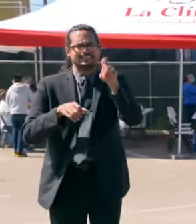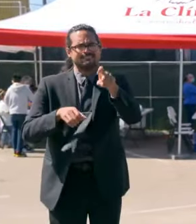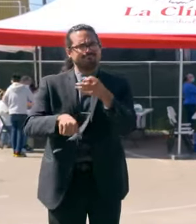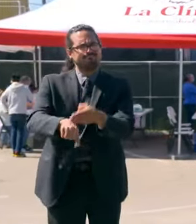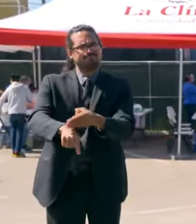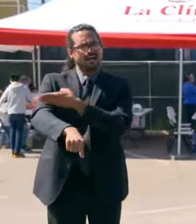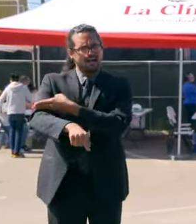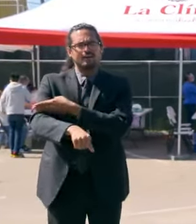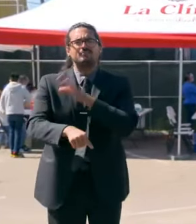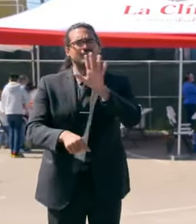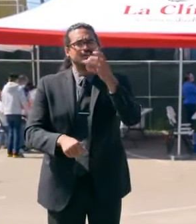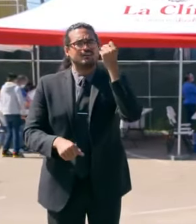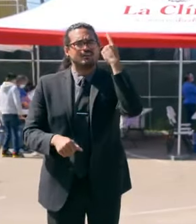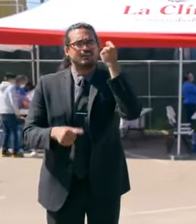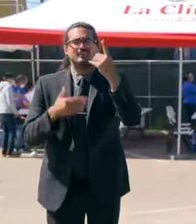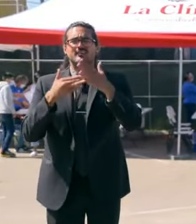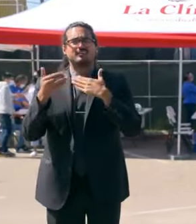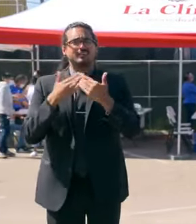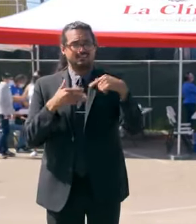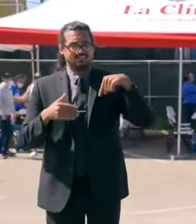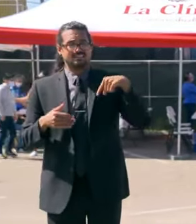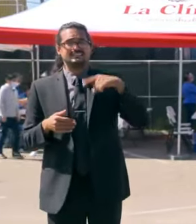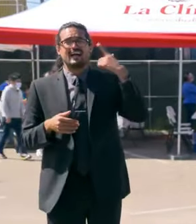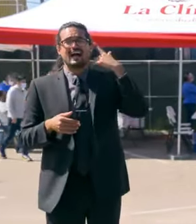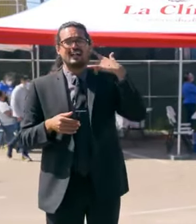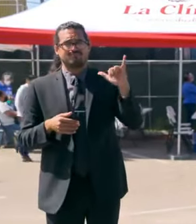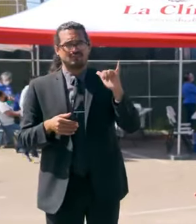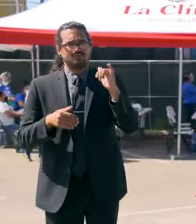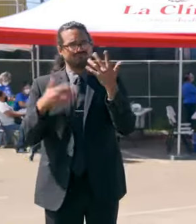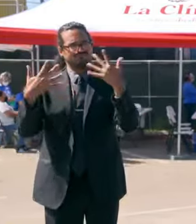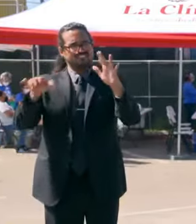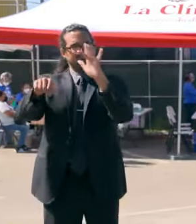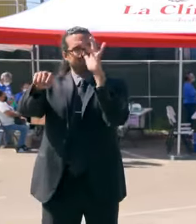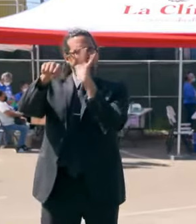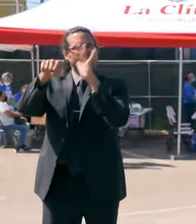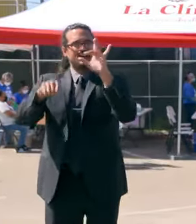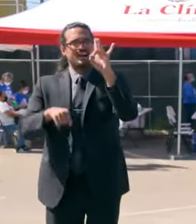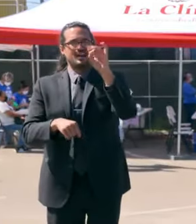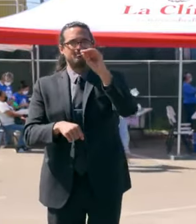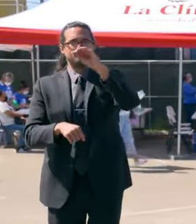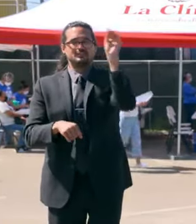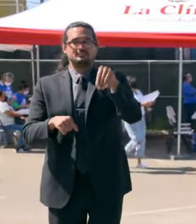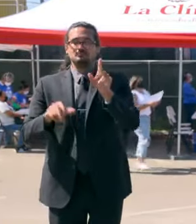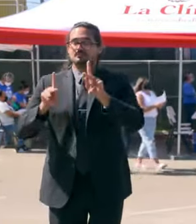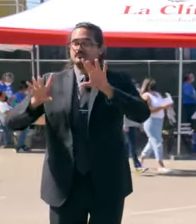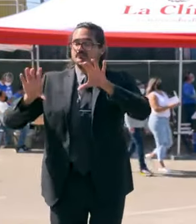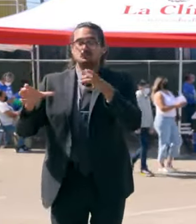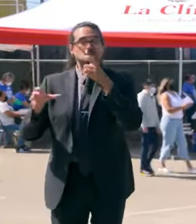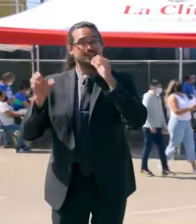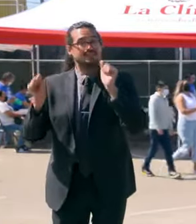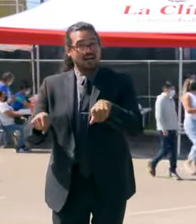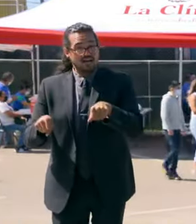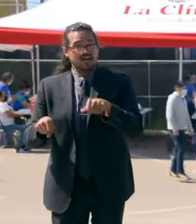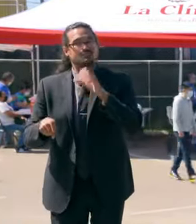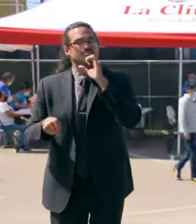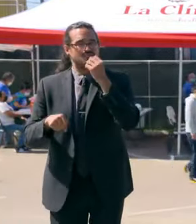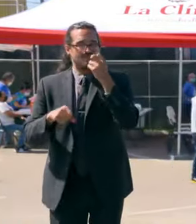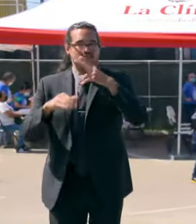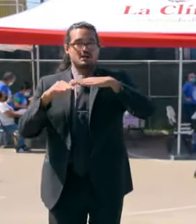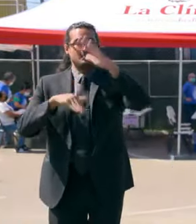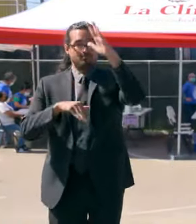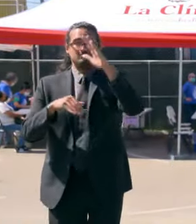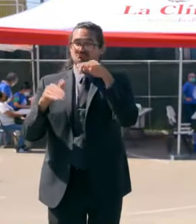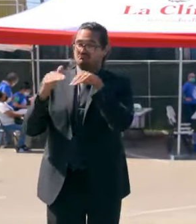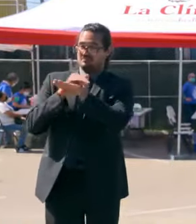the of California now has passed that threshold. 80% of all eligible Californians, 12 and older, have received at least